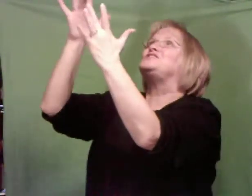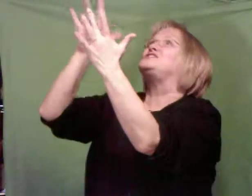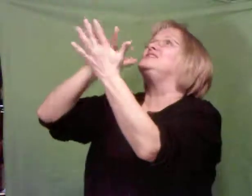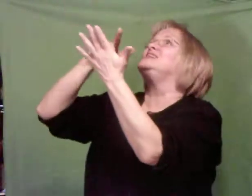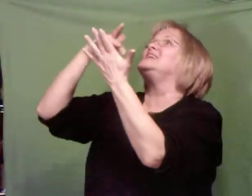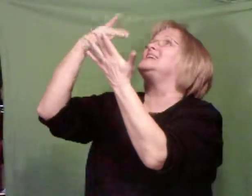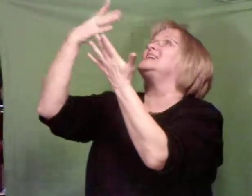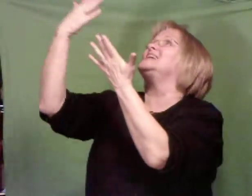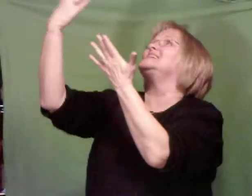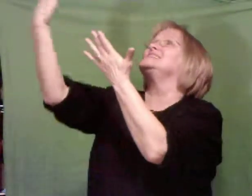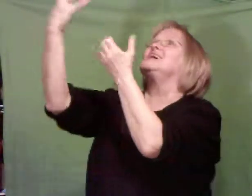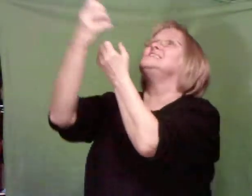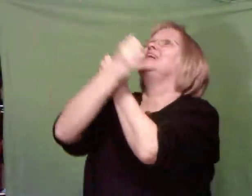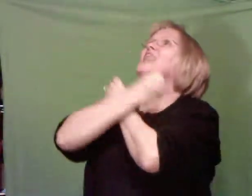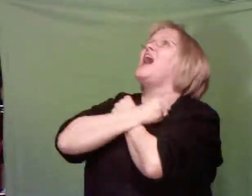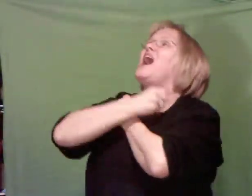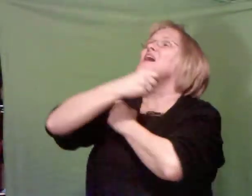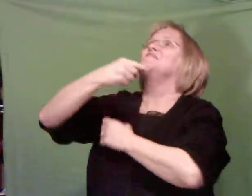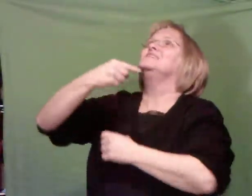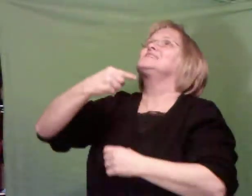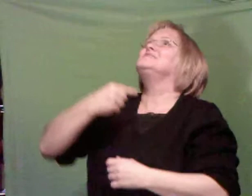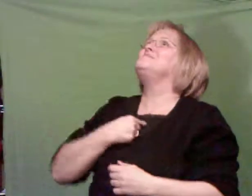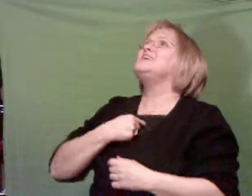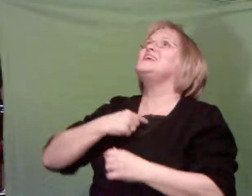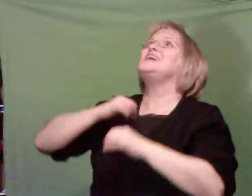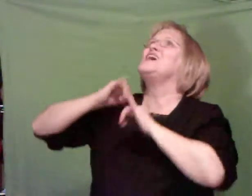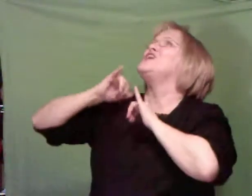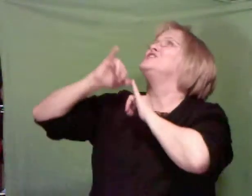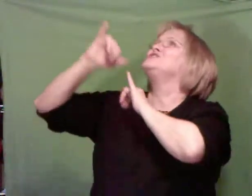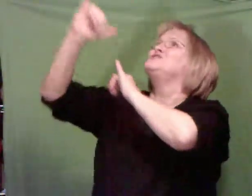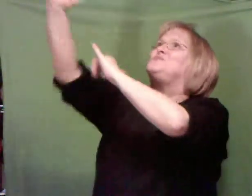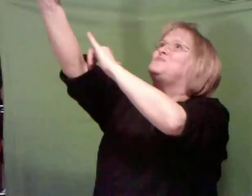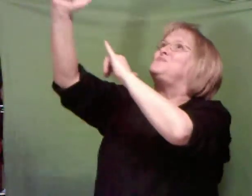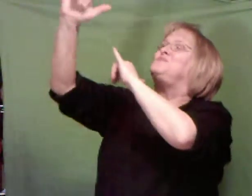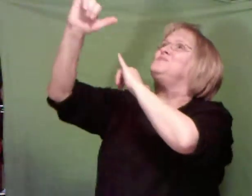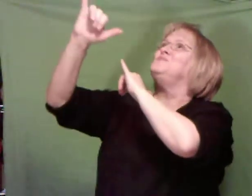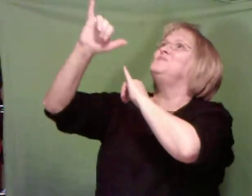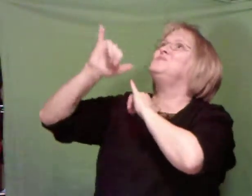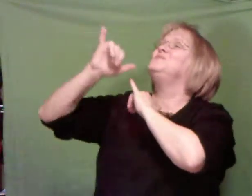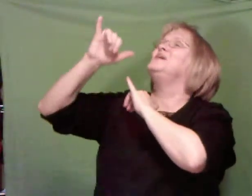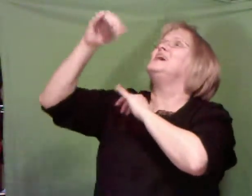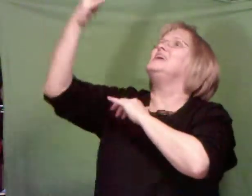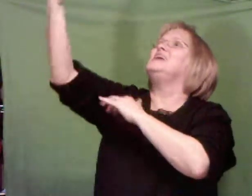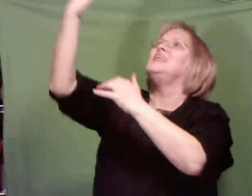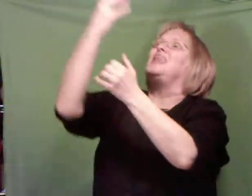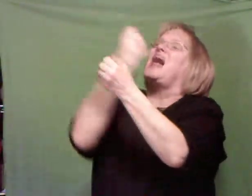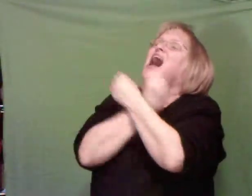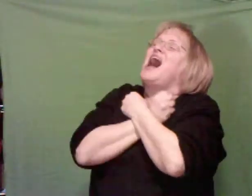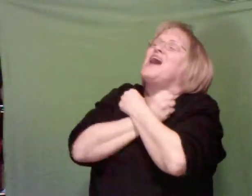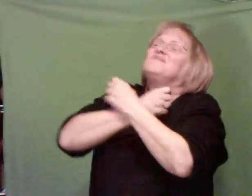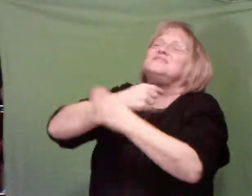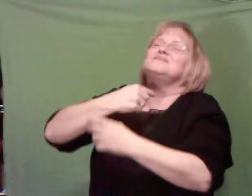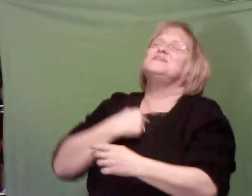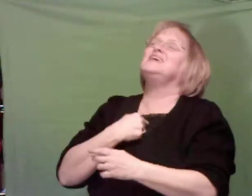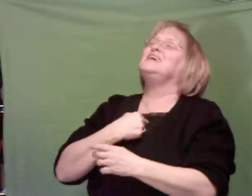Jesus loves me too. He loves me